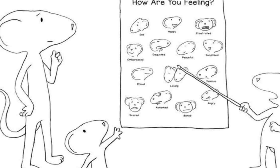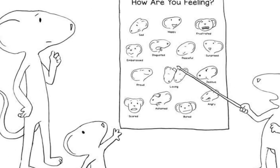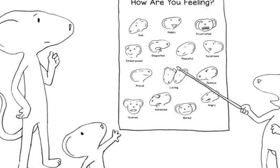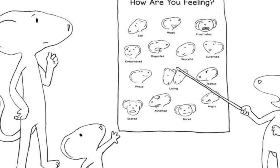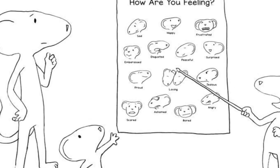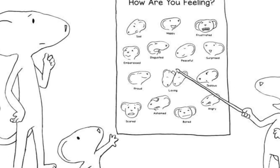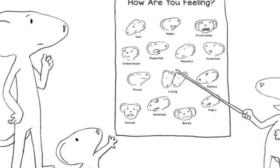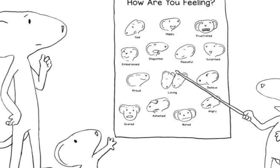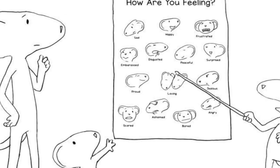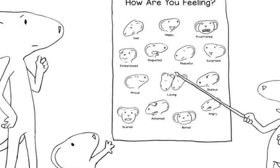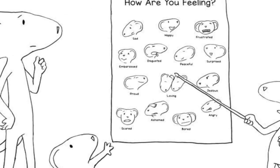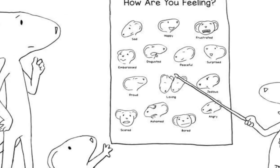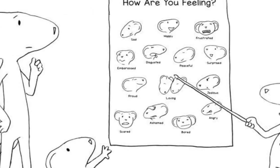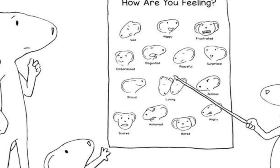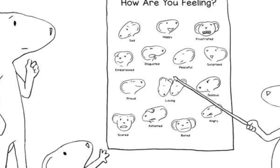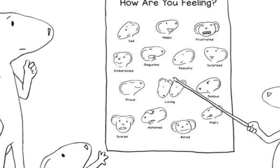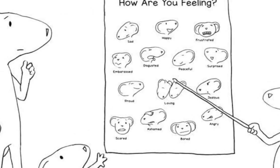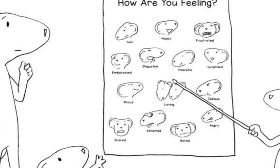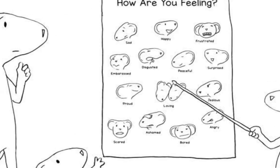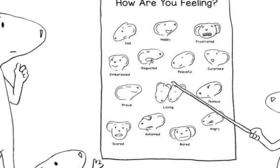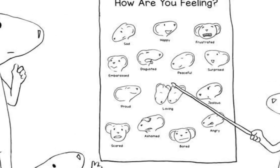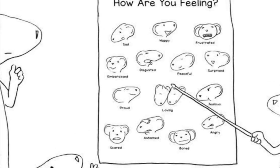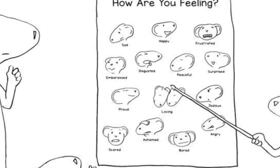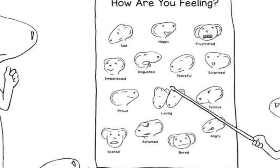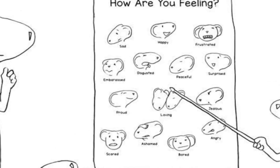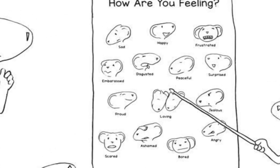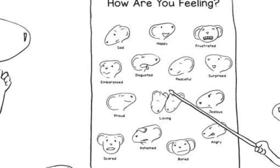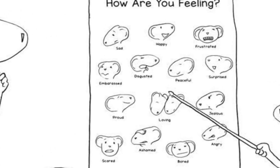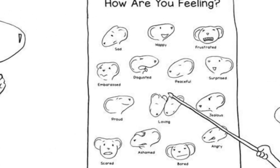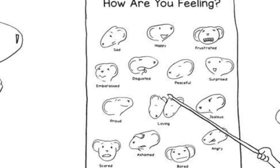when the